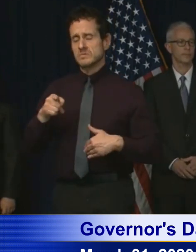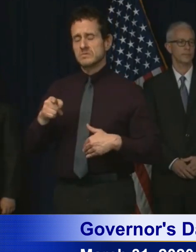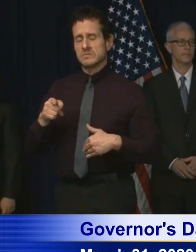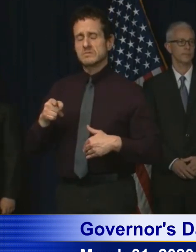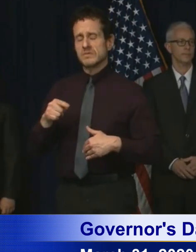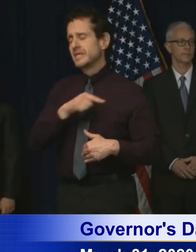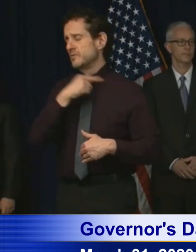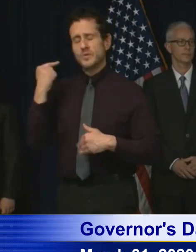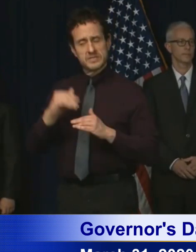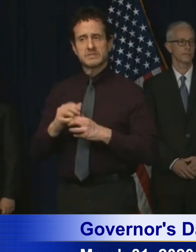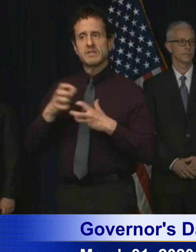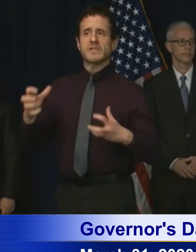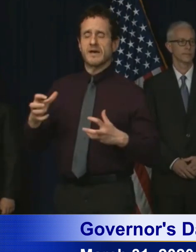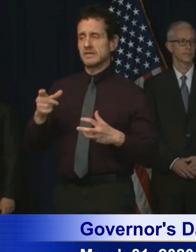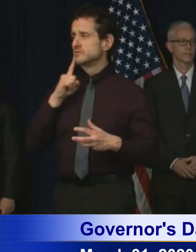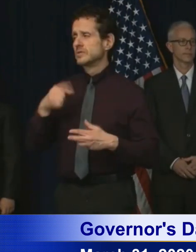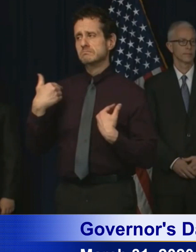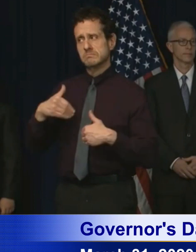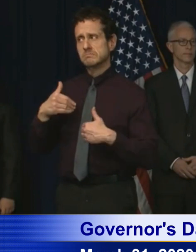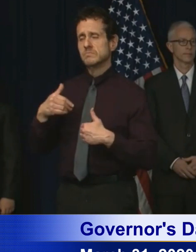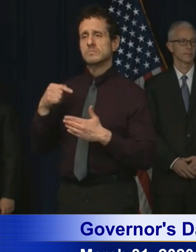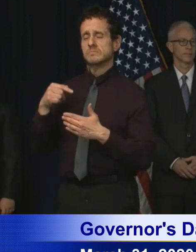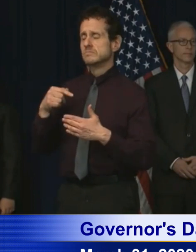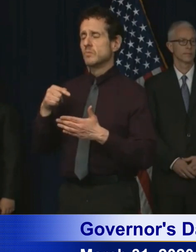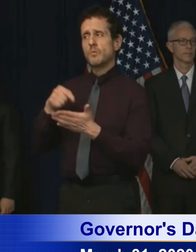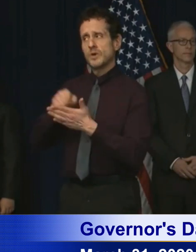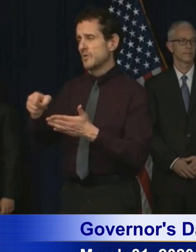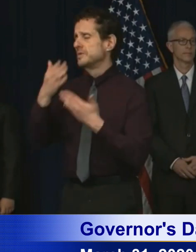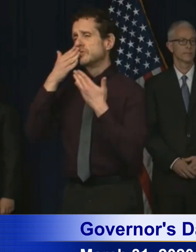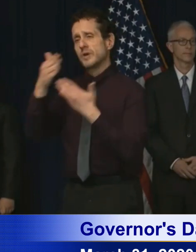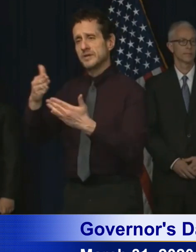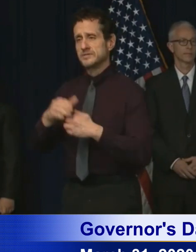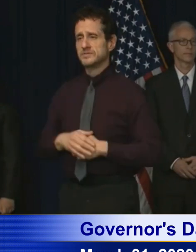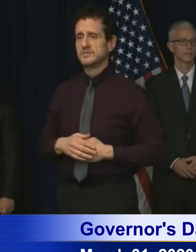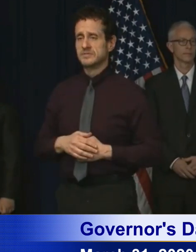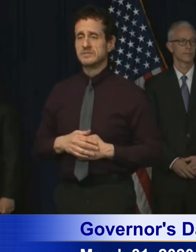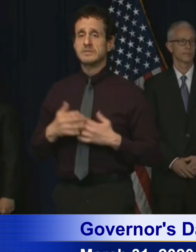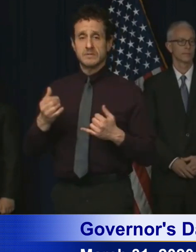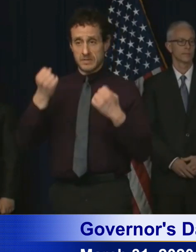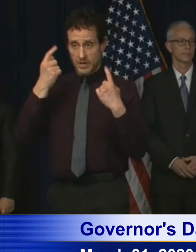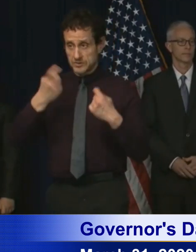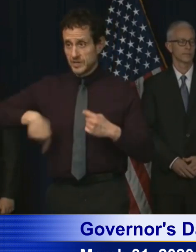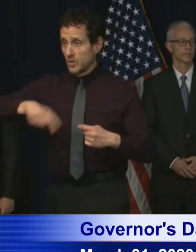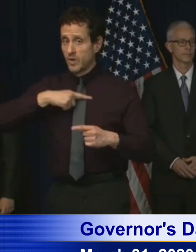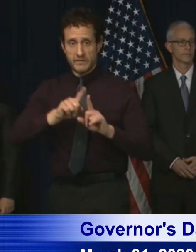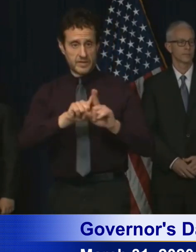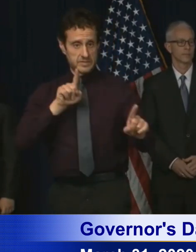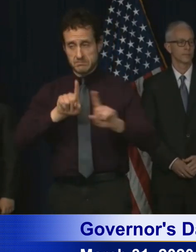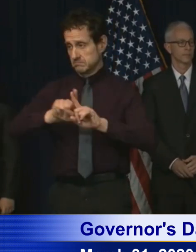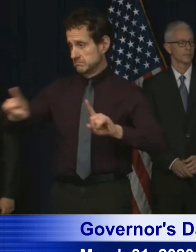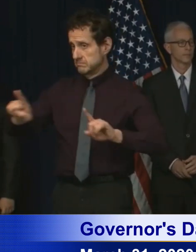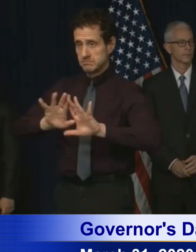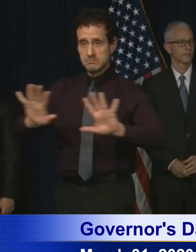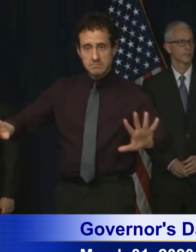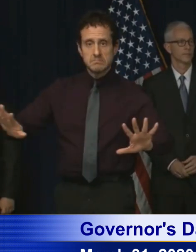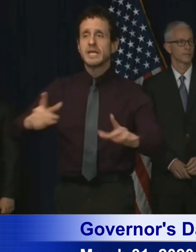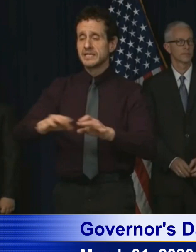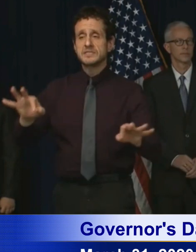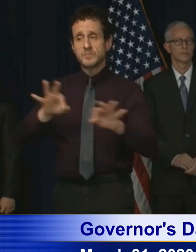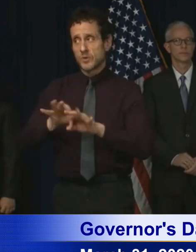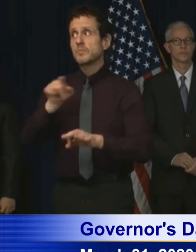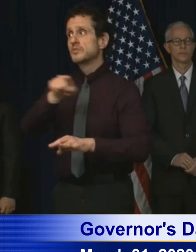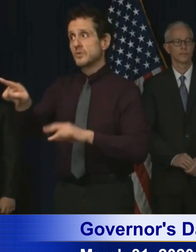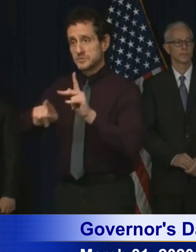We owe them more than our gratitude. While social distancing is critical, these frontline workers are in desperate need of